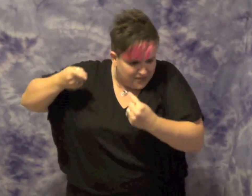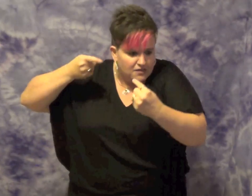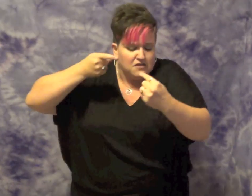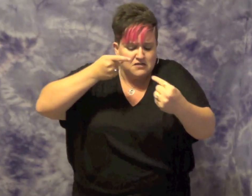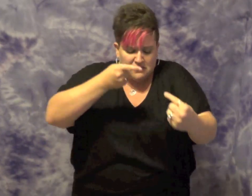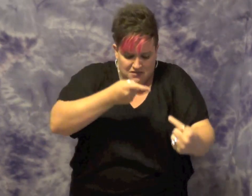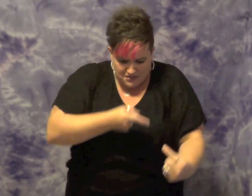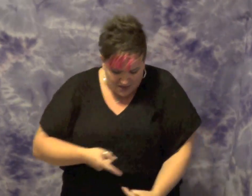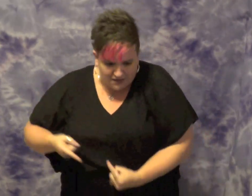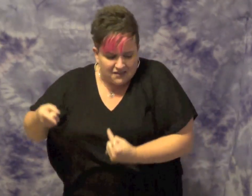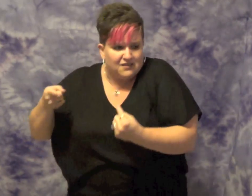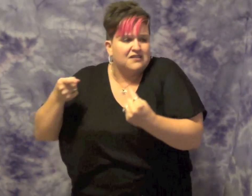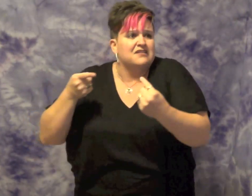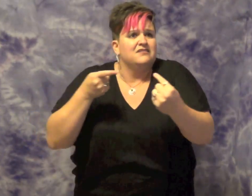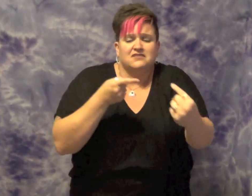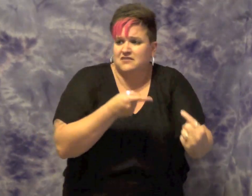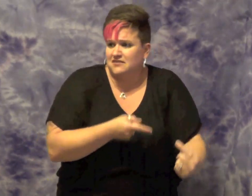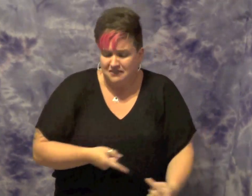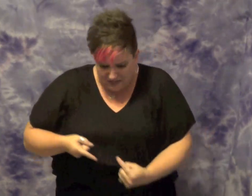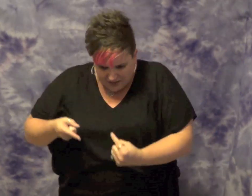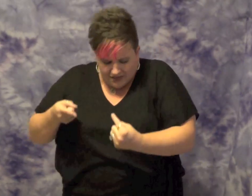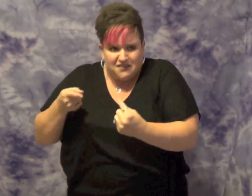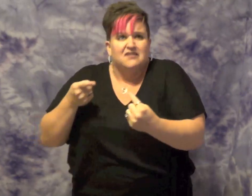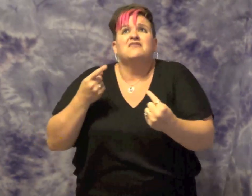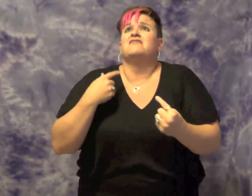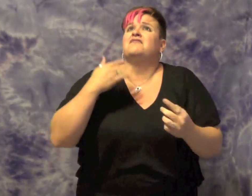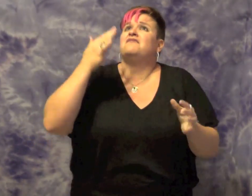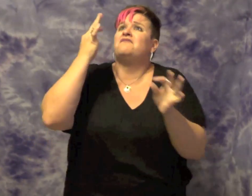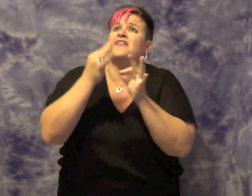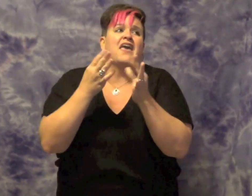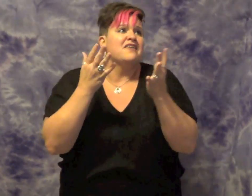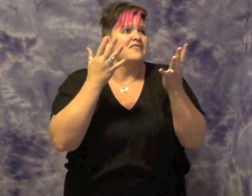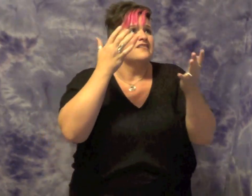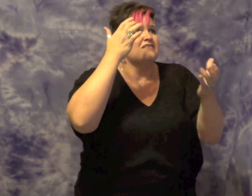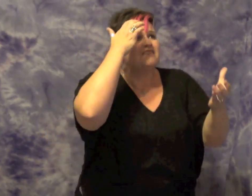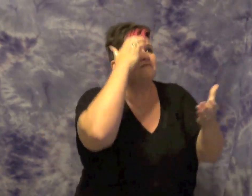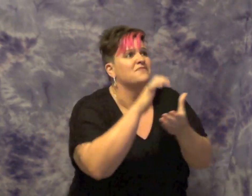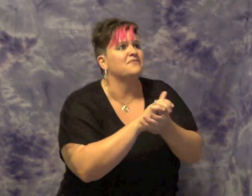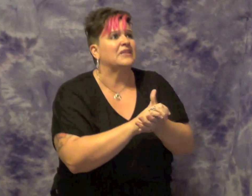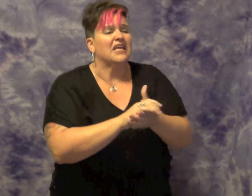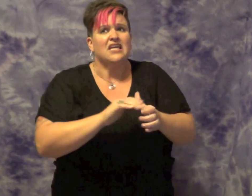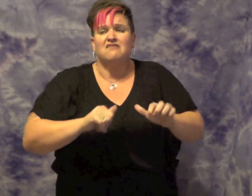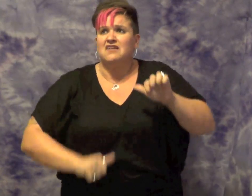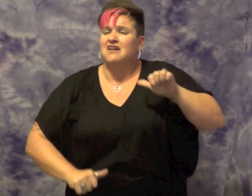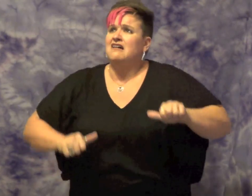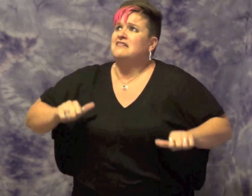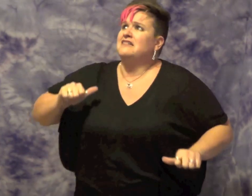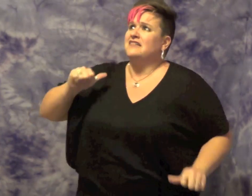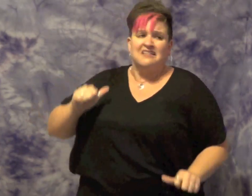Questioning my faith. I've been running